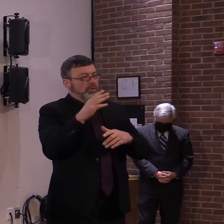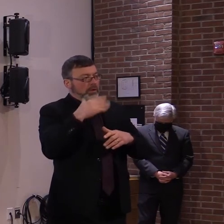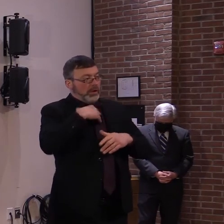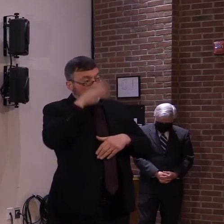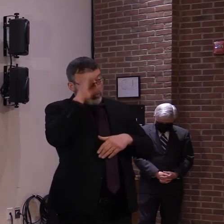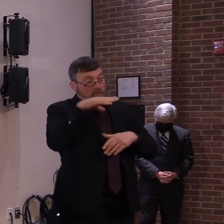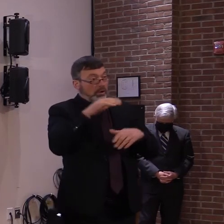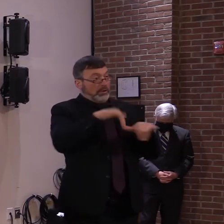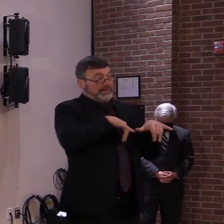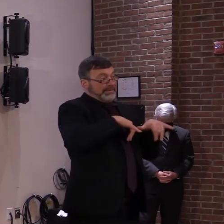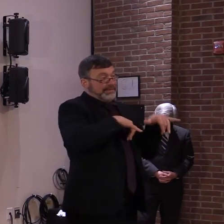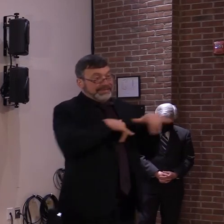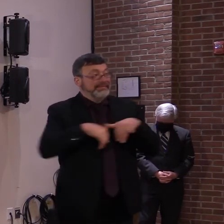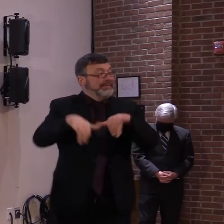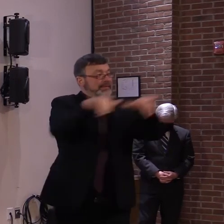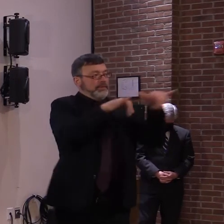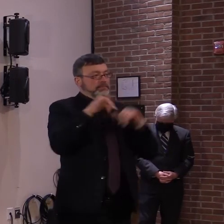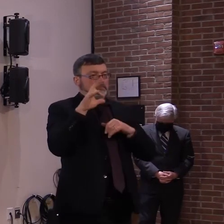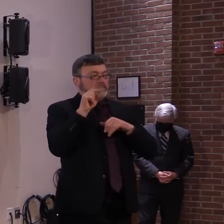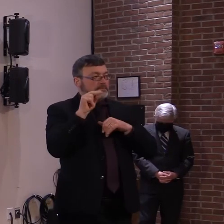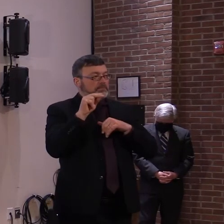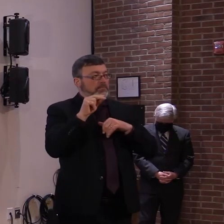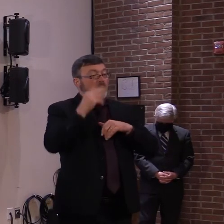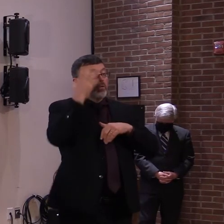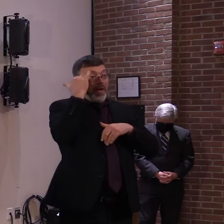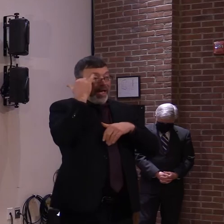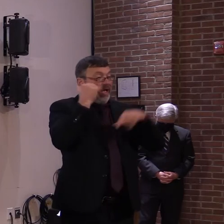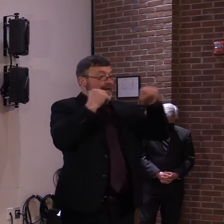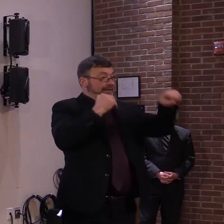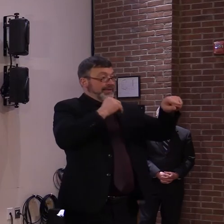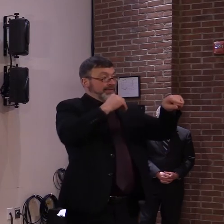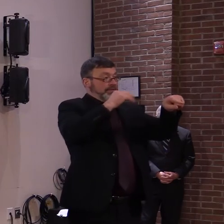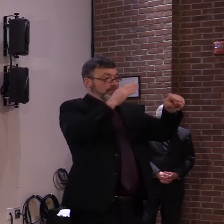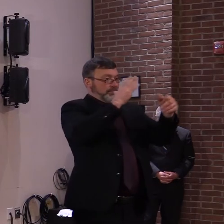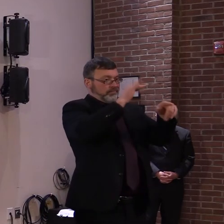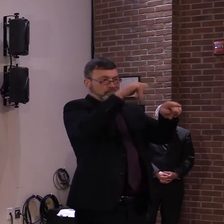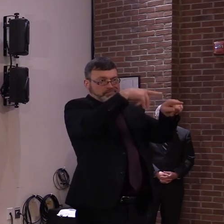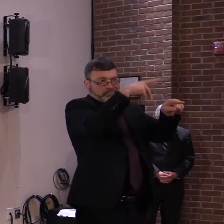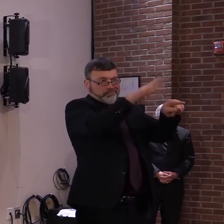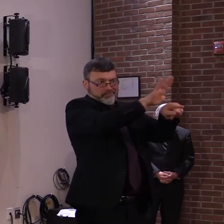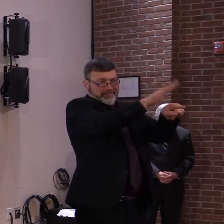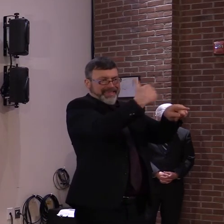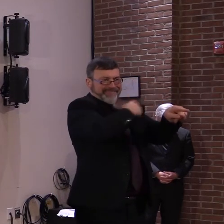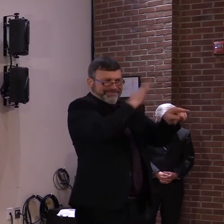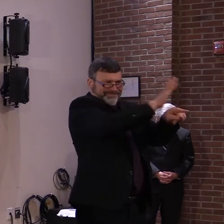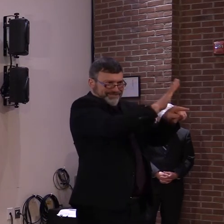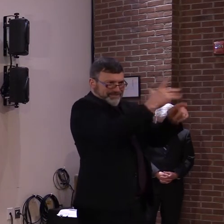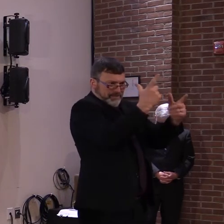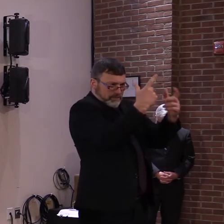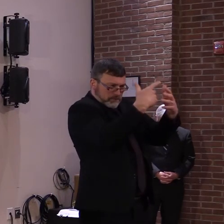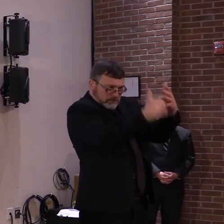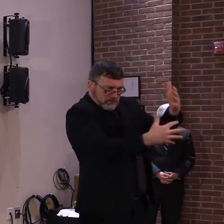will have adjuvants as part of their mode of action, if you will. So let me get back to you.